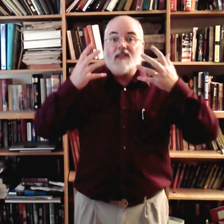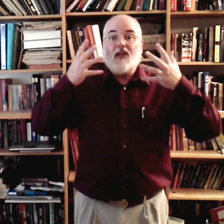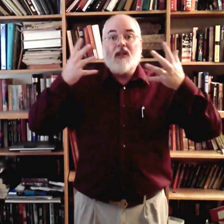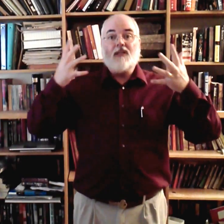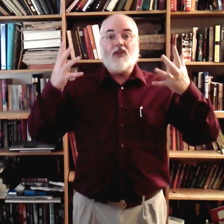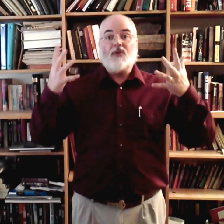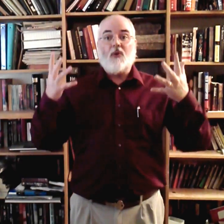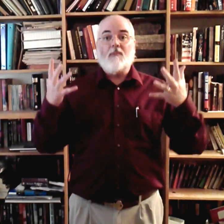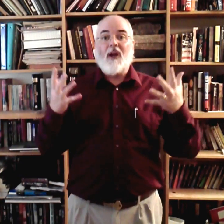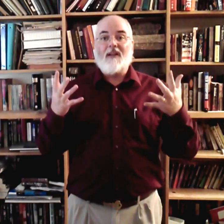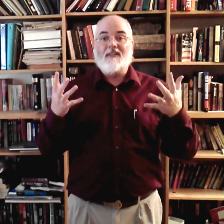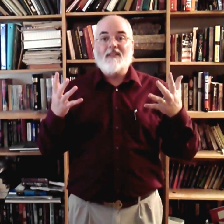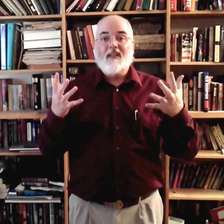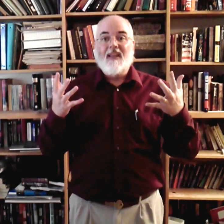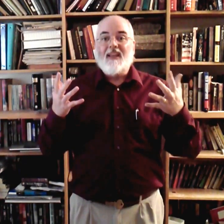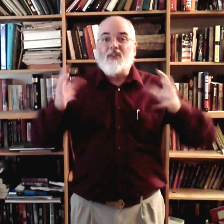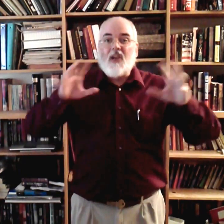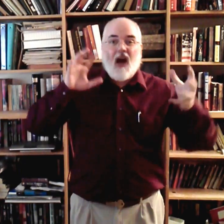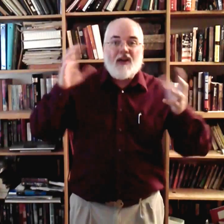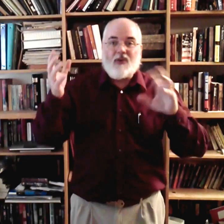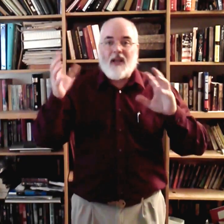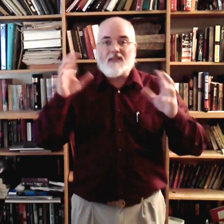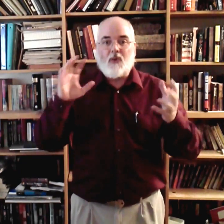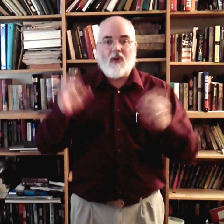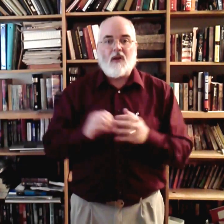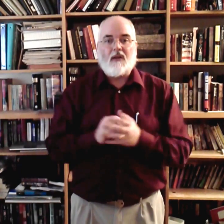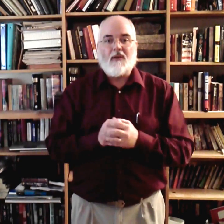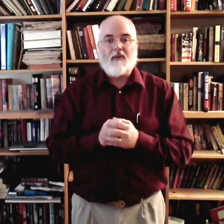needs to show the brightness. There's a contrast going on here.